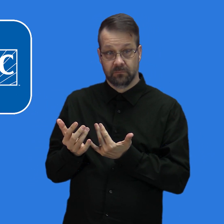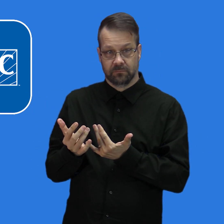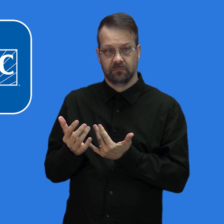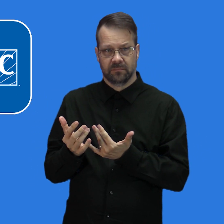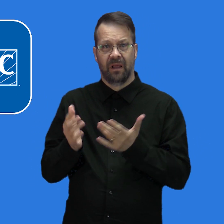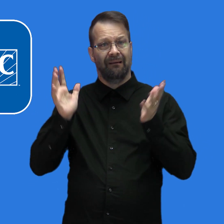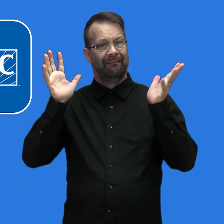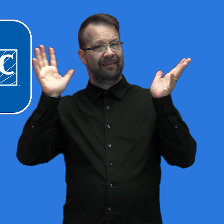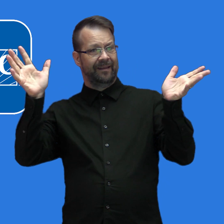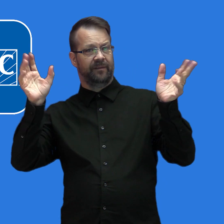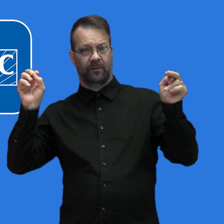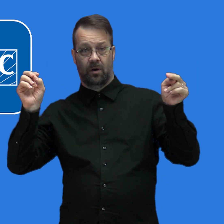after they leave.